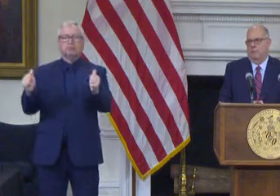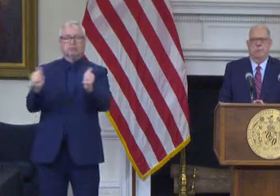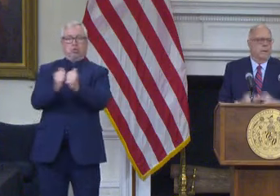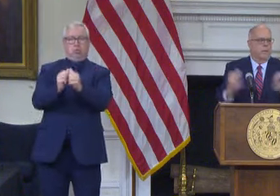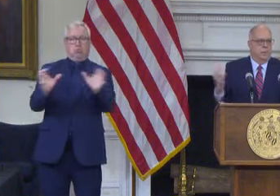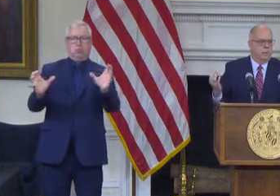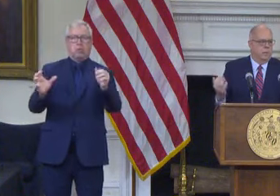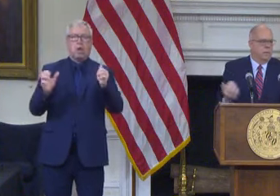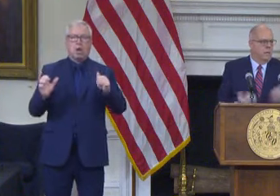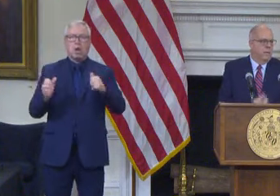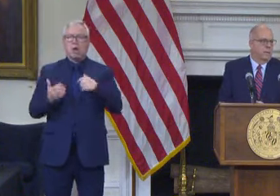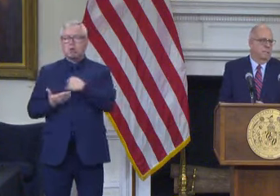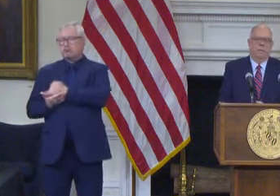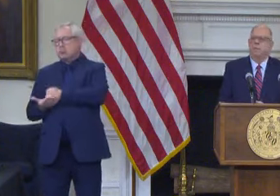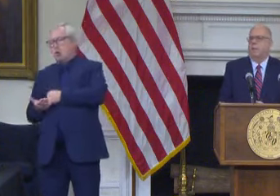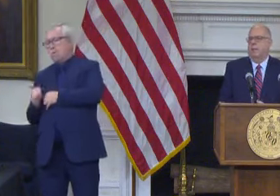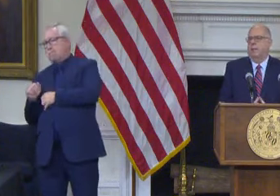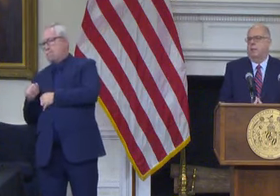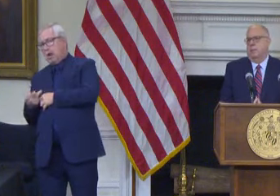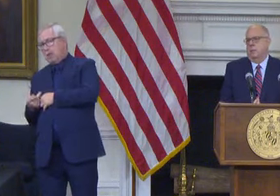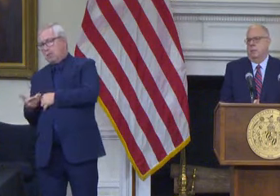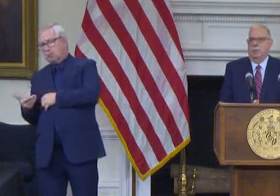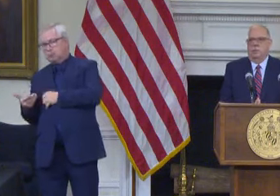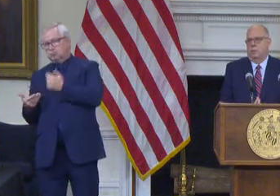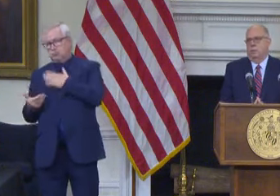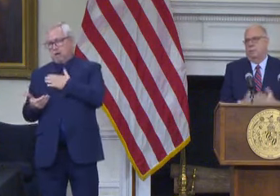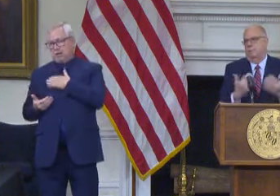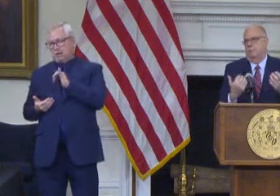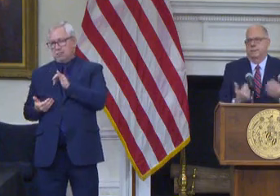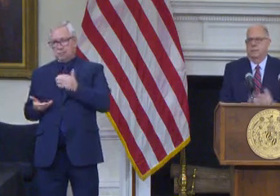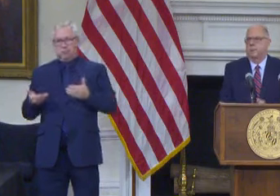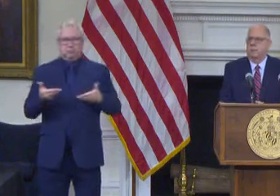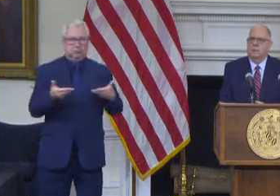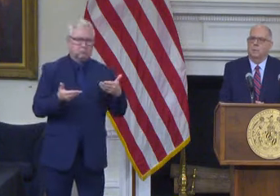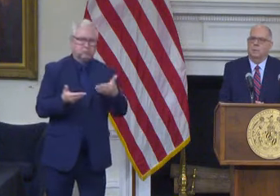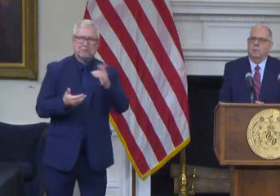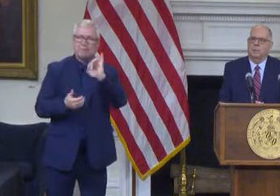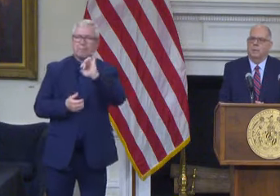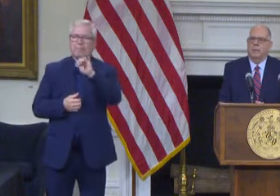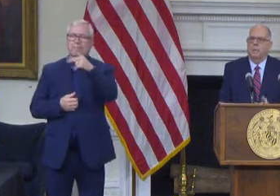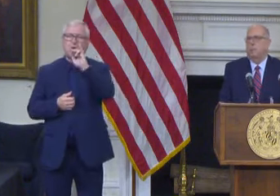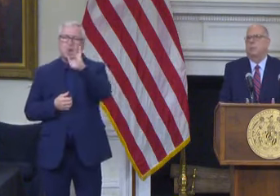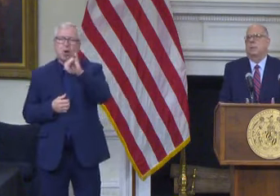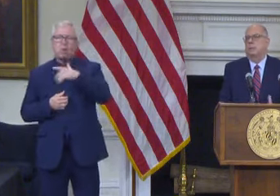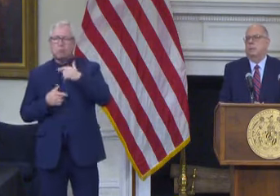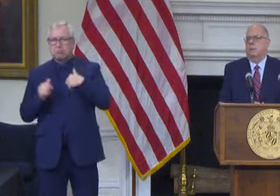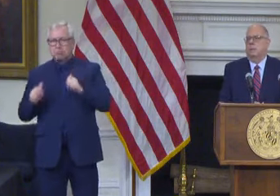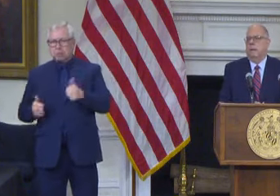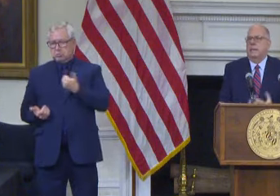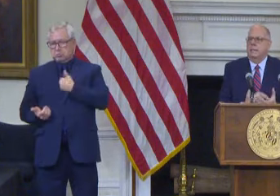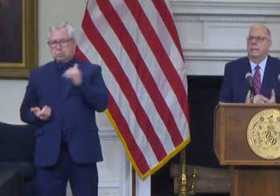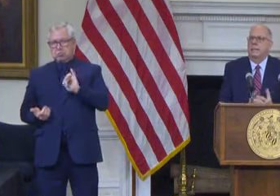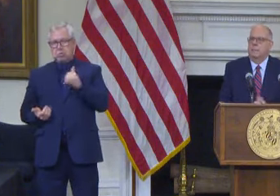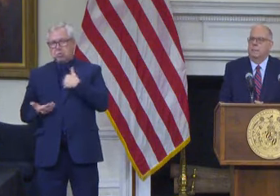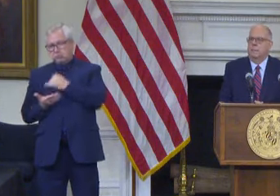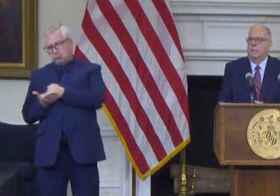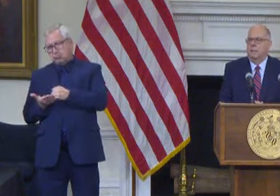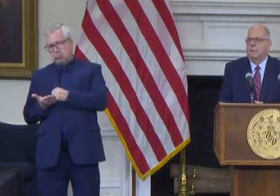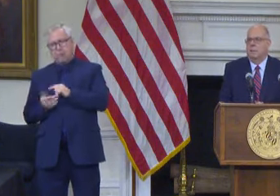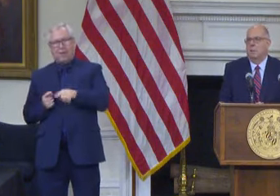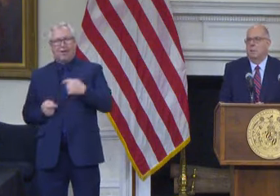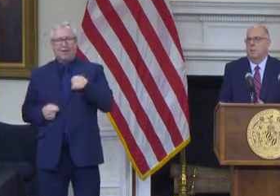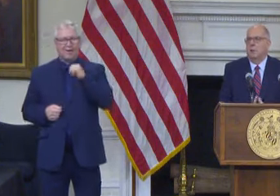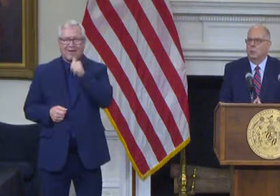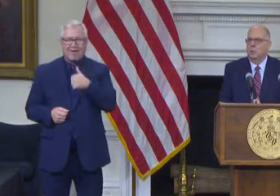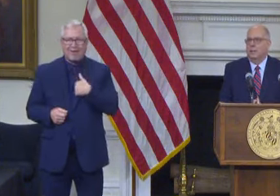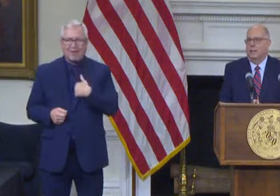and tried to do the same thing and been unfair and gerrymandered and drawn drawn districts that would that would enable Republicans but I didn't because I'm